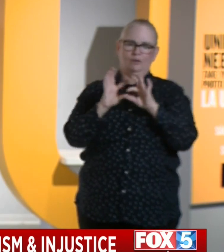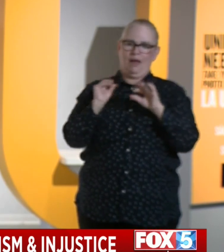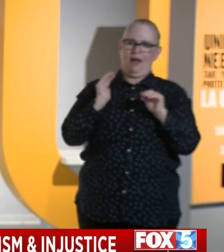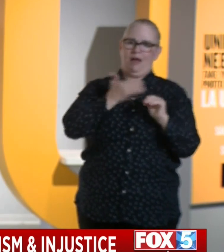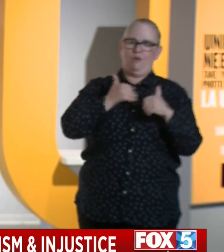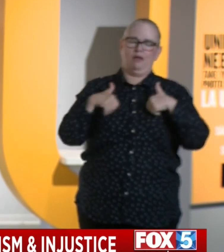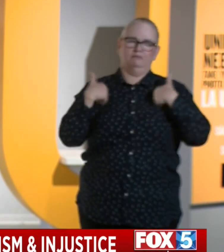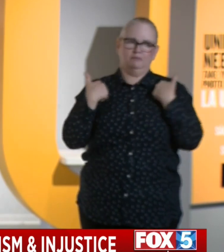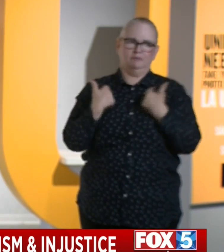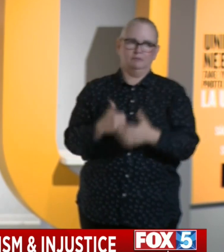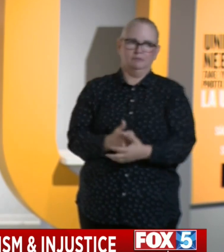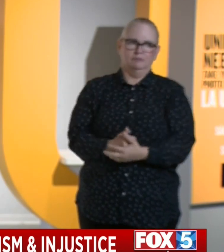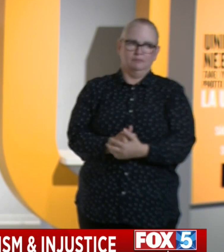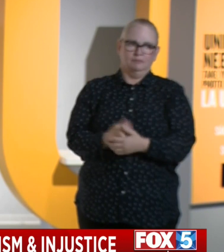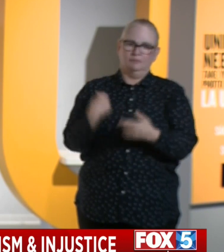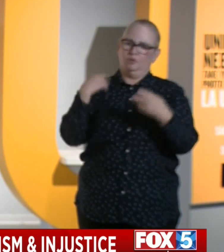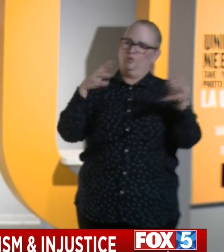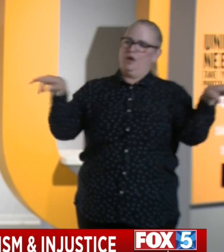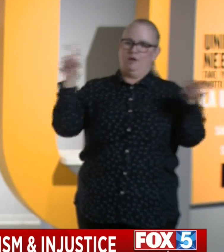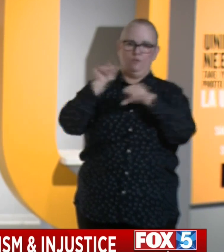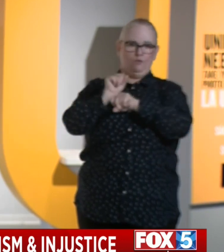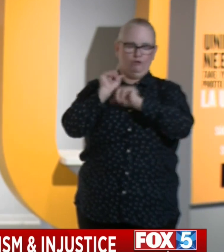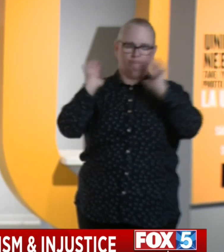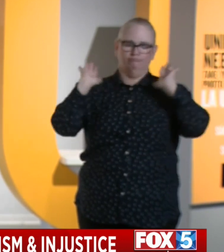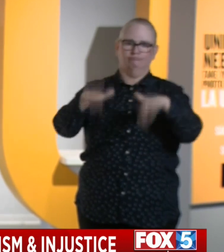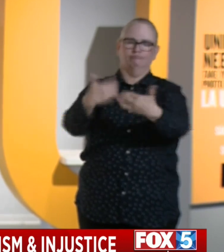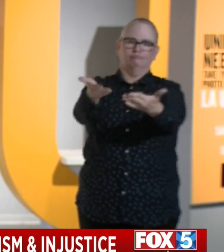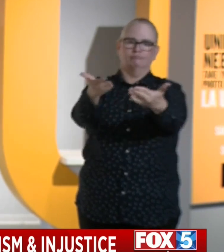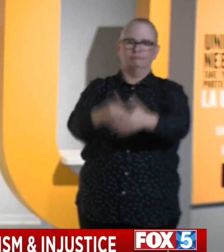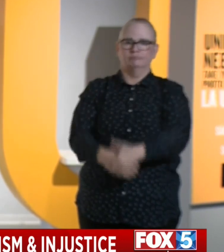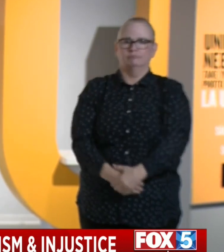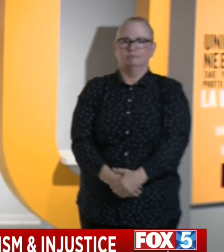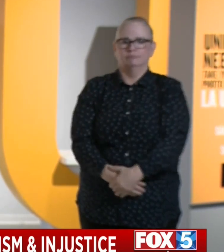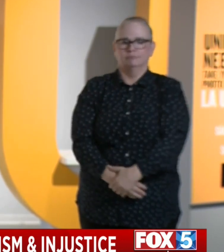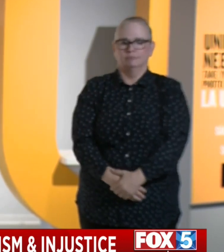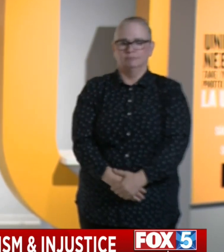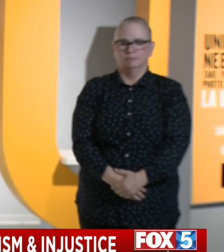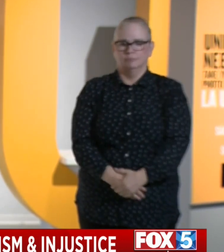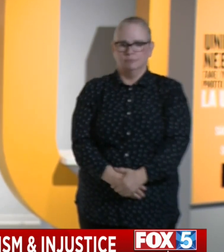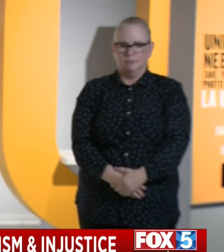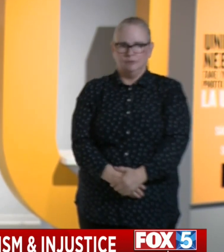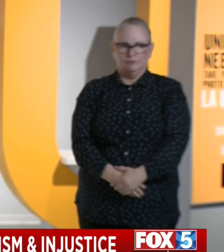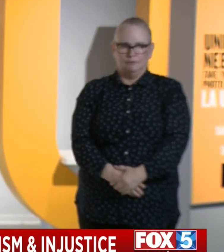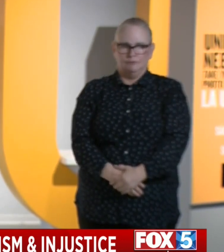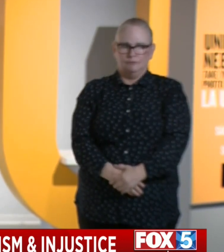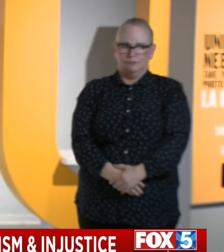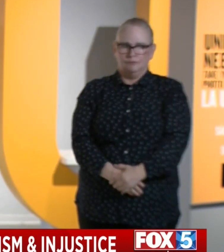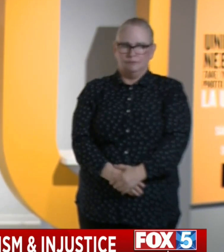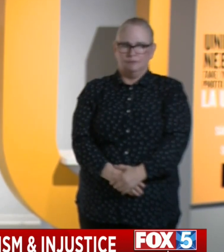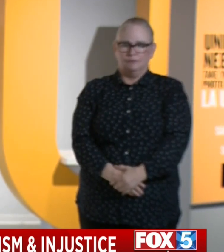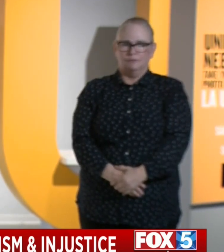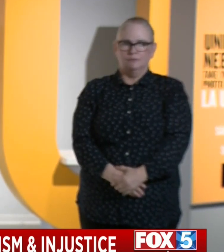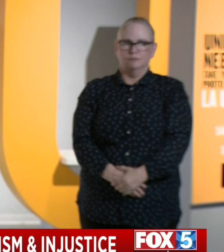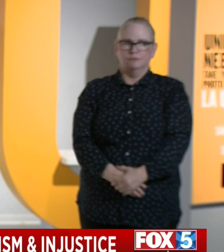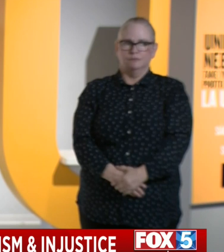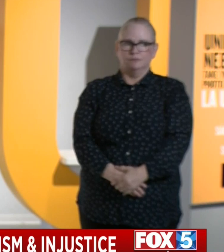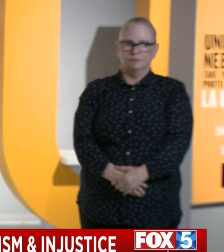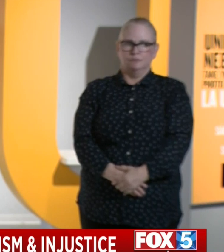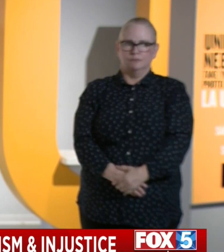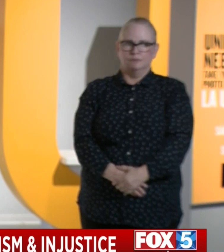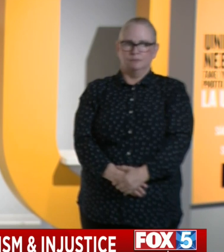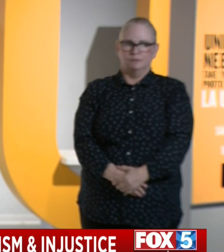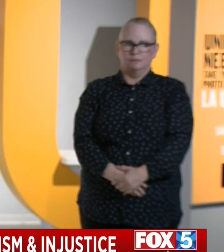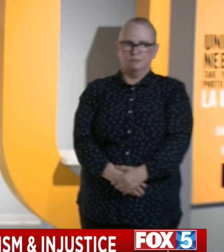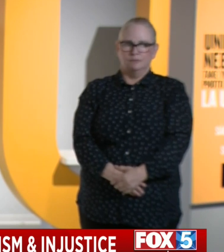I'm ready to work. Hold us to task. We can change and swiftly enact a culture